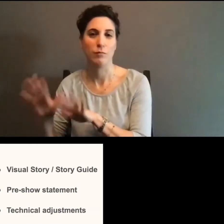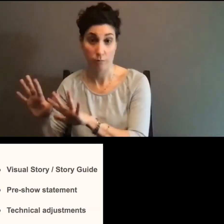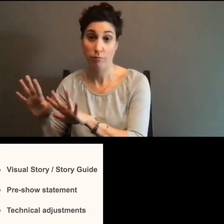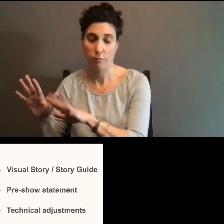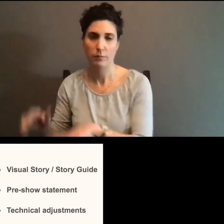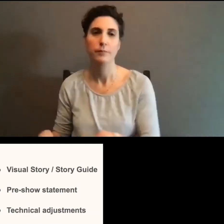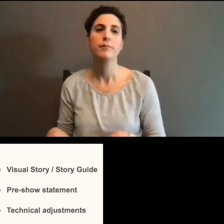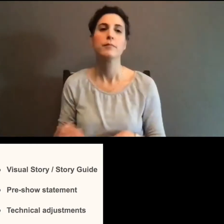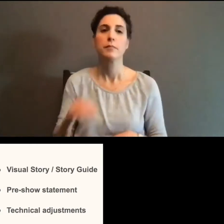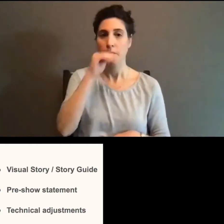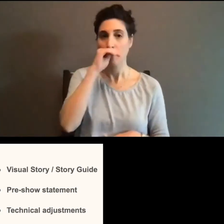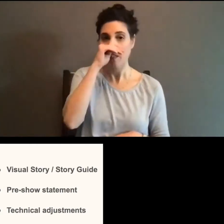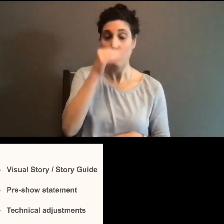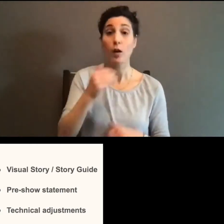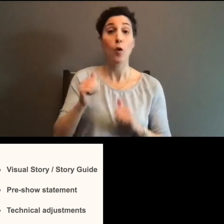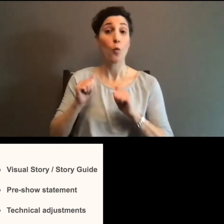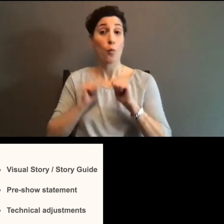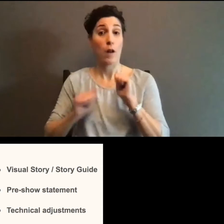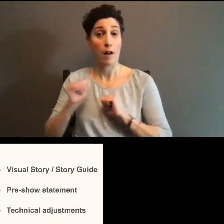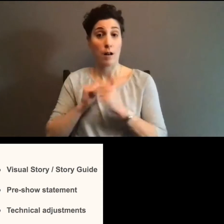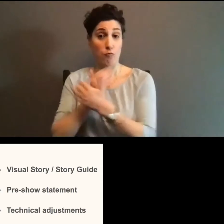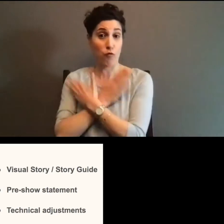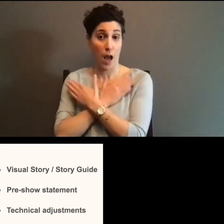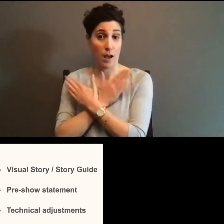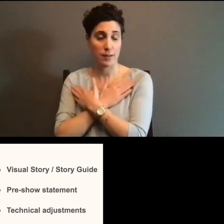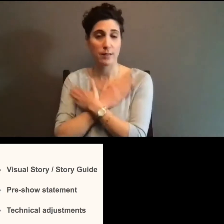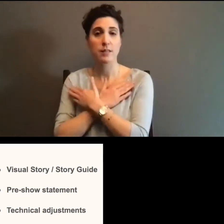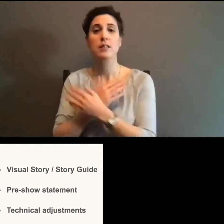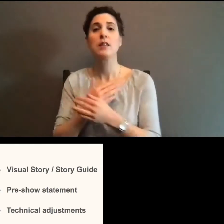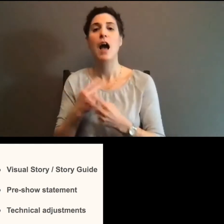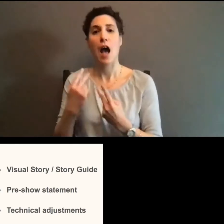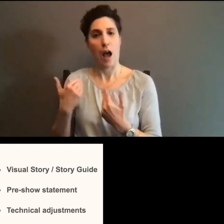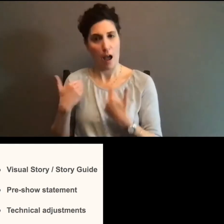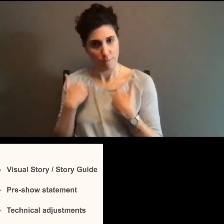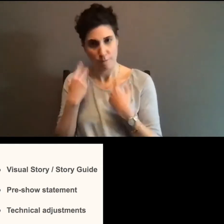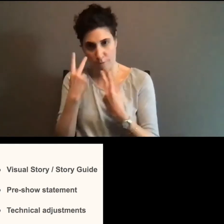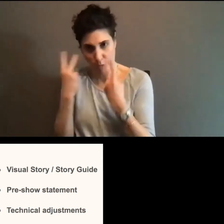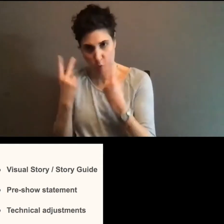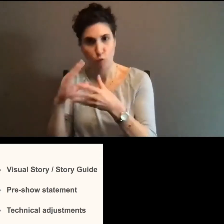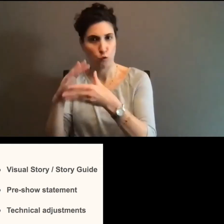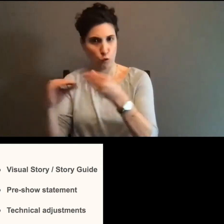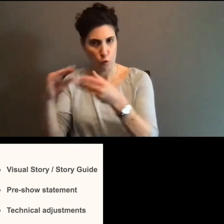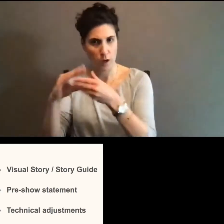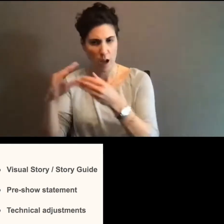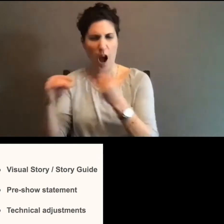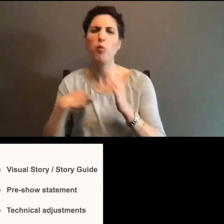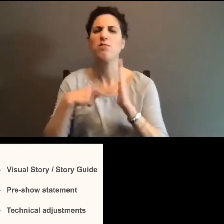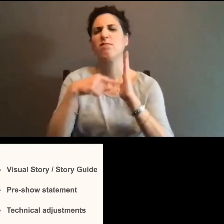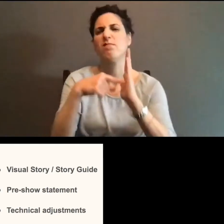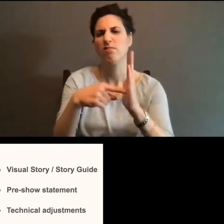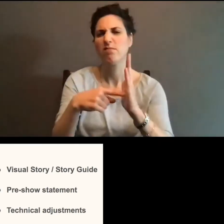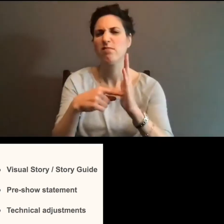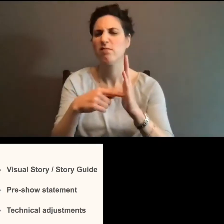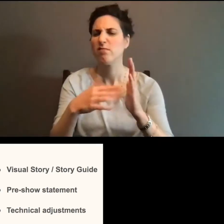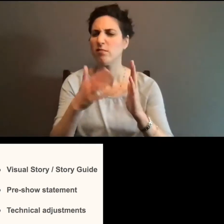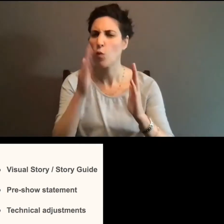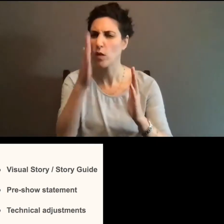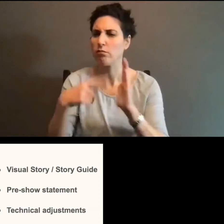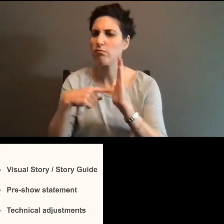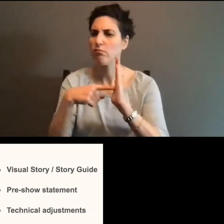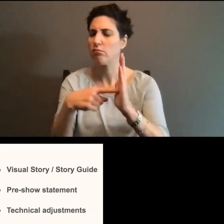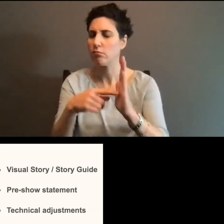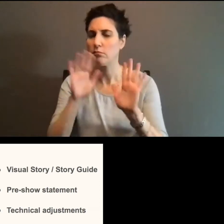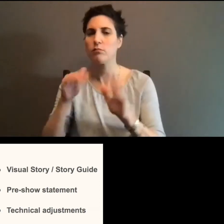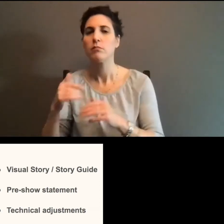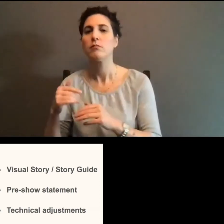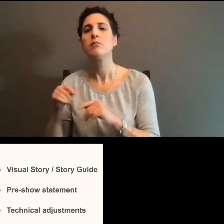the basic anatomy of the relaxed performance is the visual story. Um, the, I will show you an example of this in a moment. This is